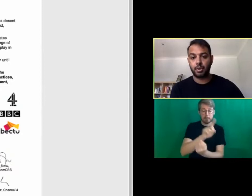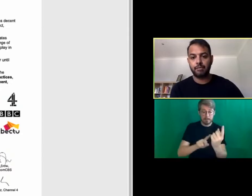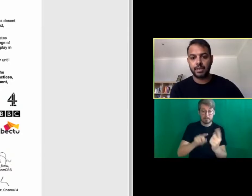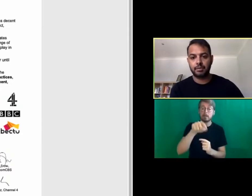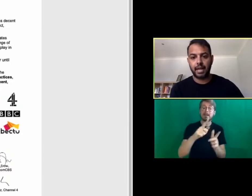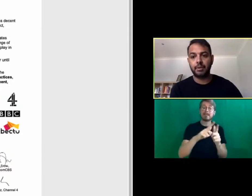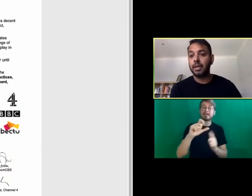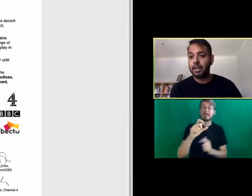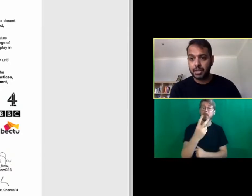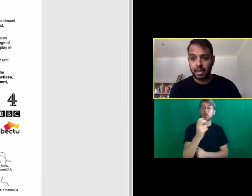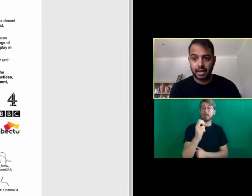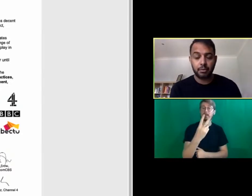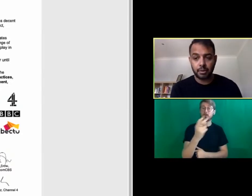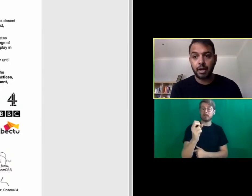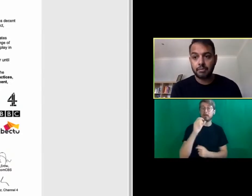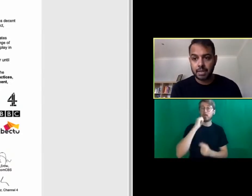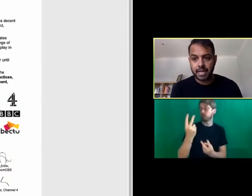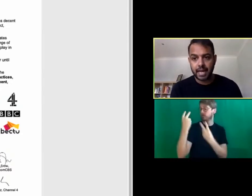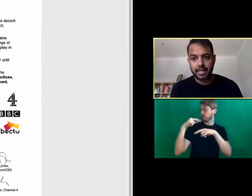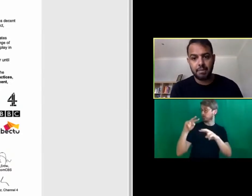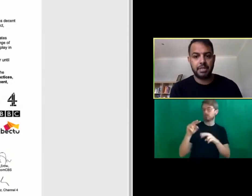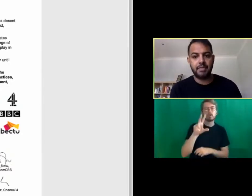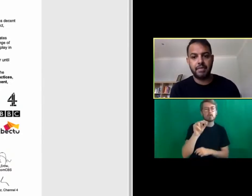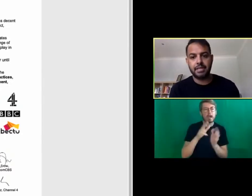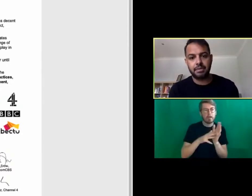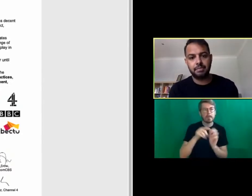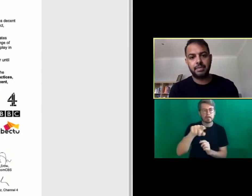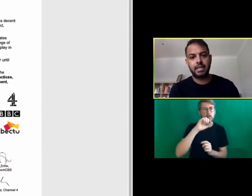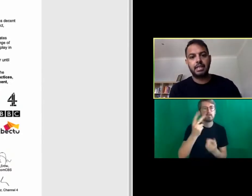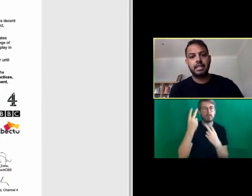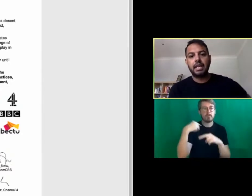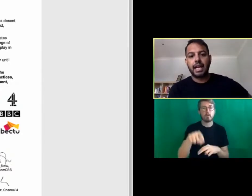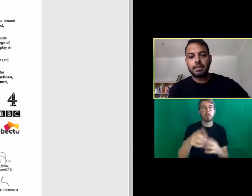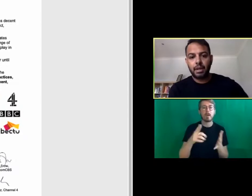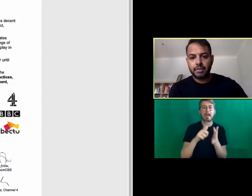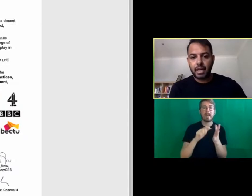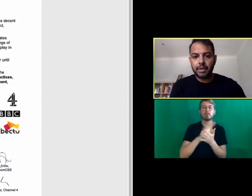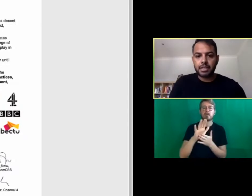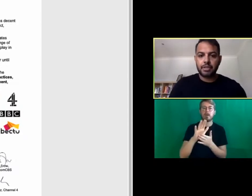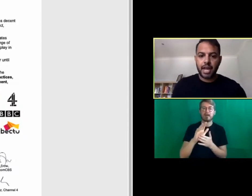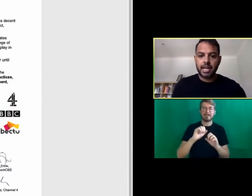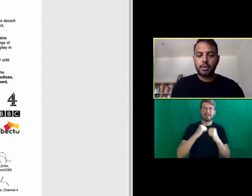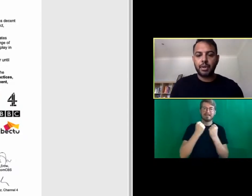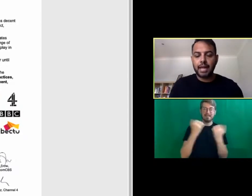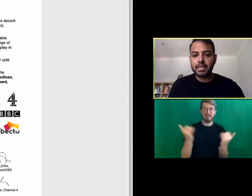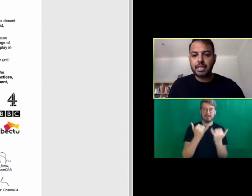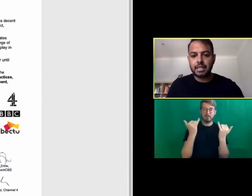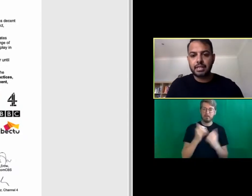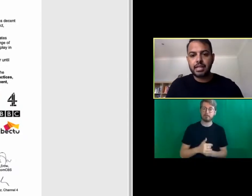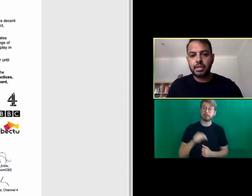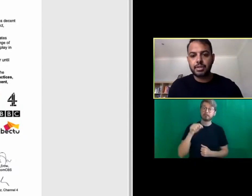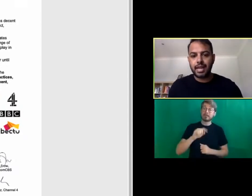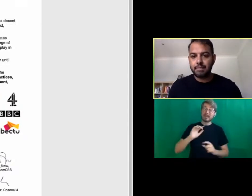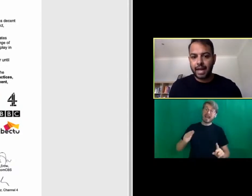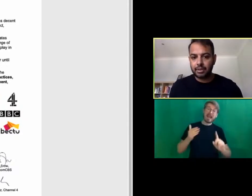12 months from now which I'll add will hopefully be at the Edinburgh TV Festival. As part of the Coalition for Change we will aim to